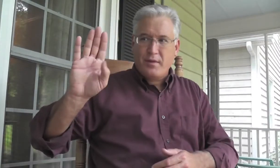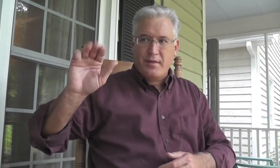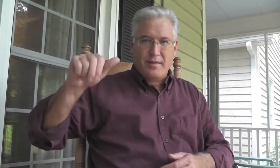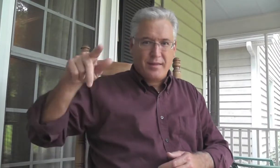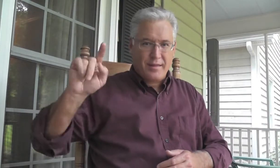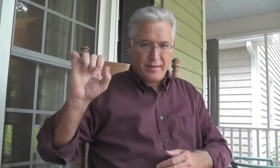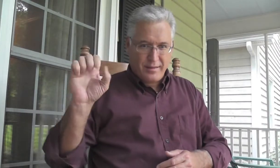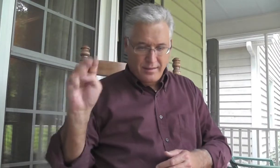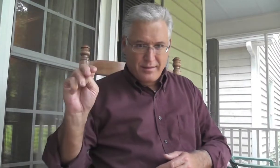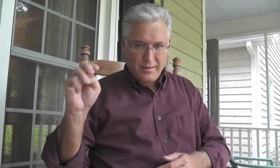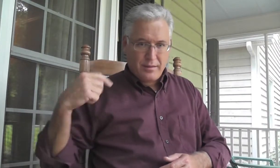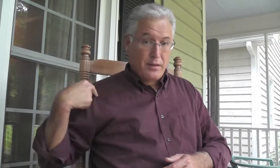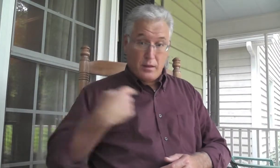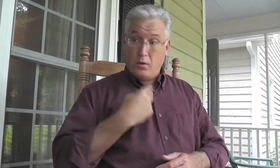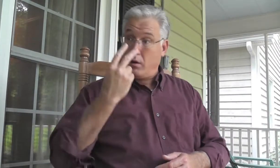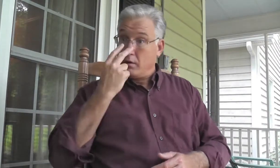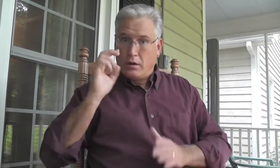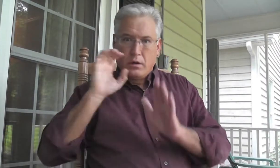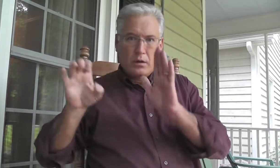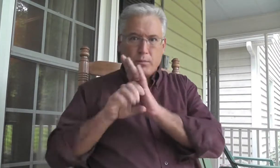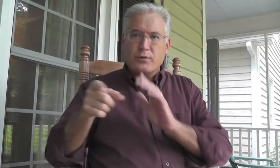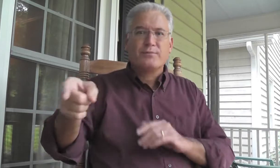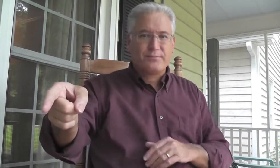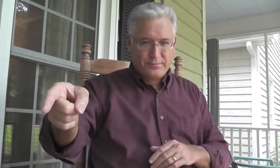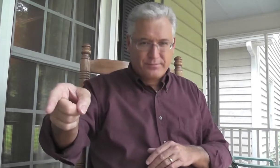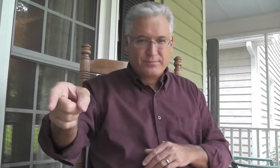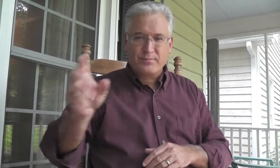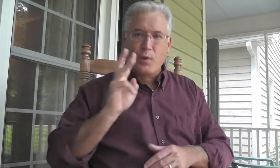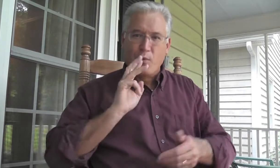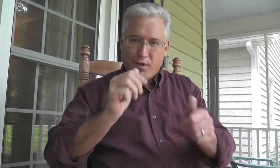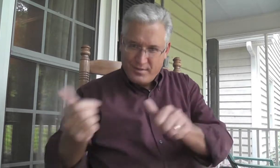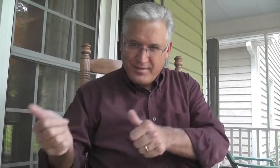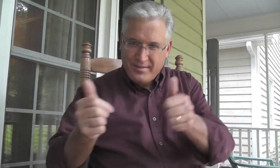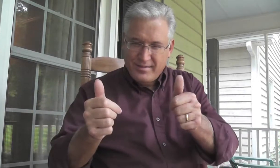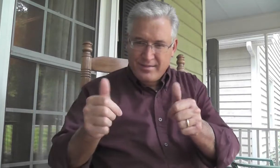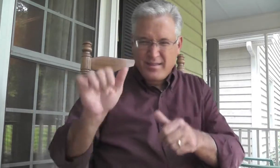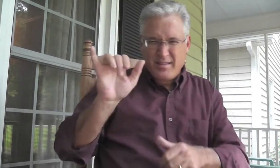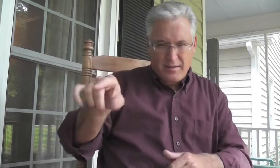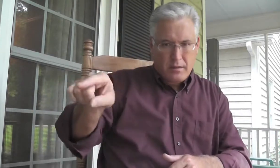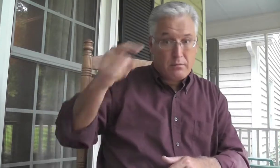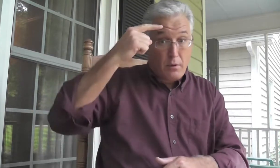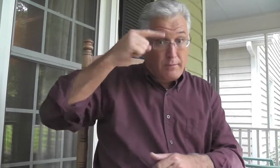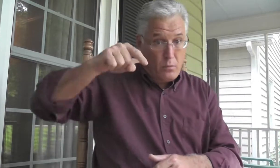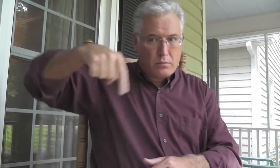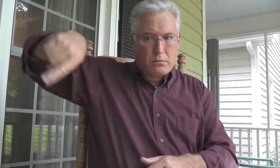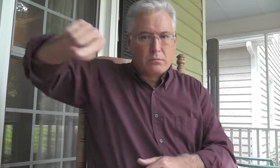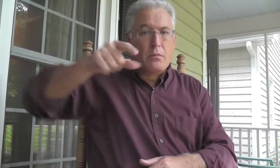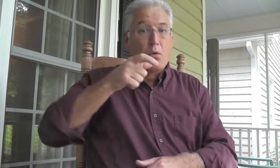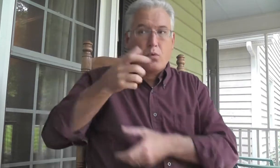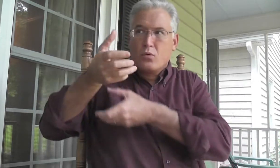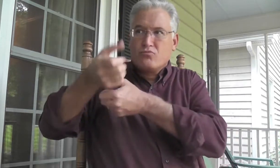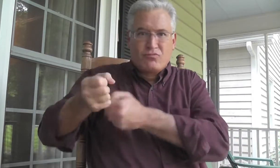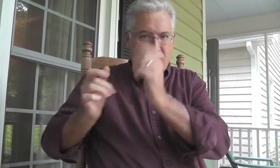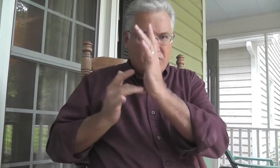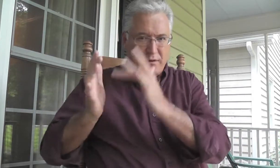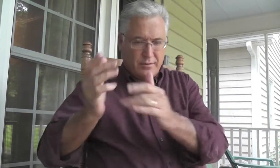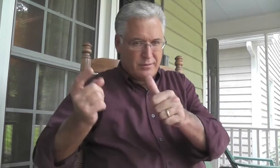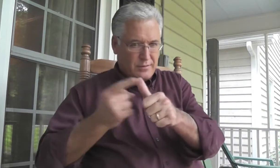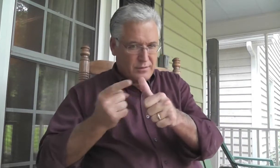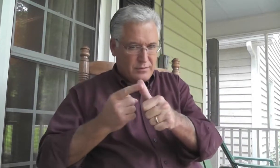Now, the spiritual baptism, and we can see a picture of it in water baptism. That means the group who are